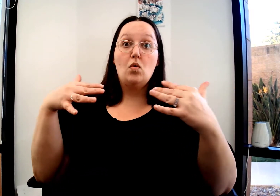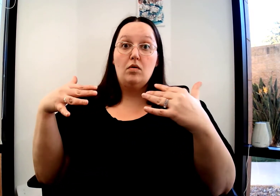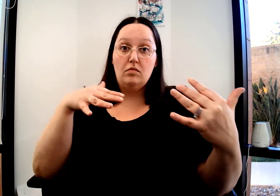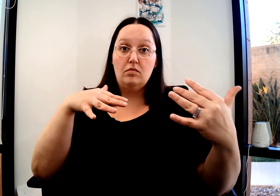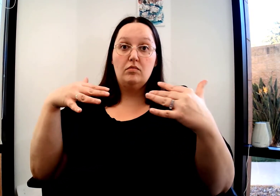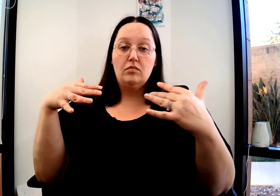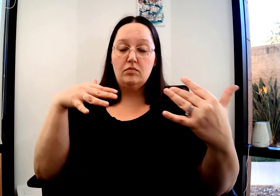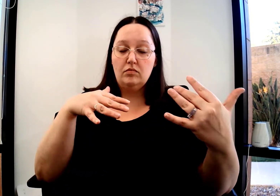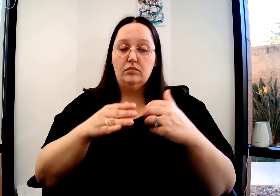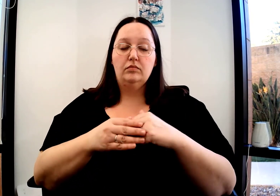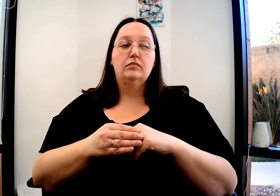Is it a war?